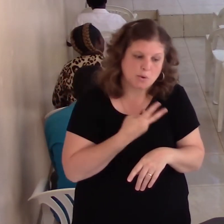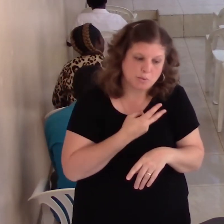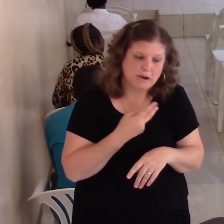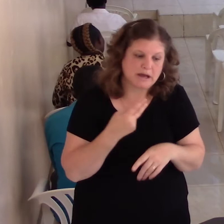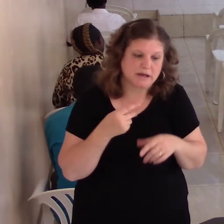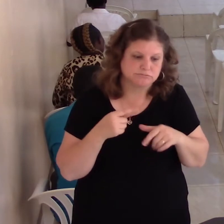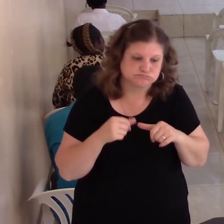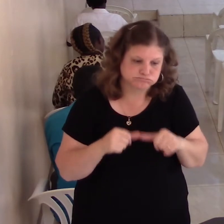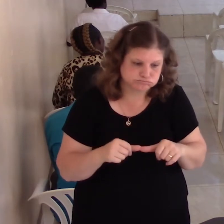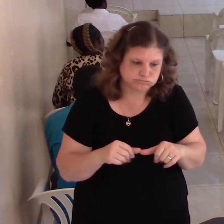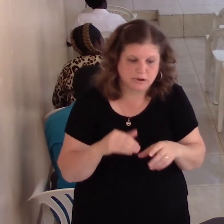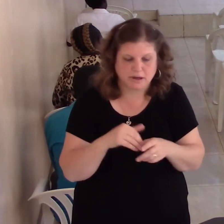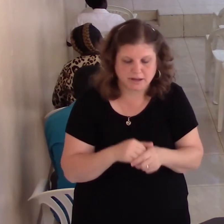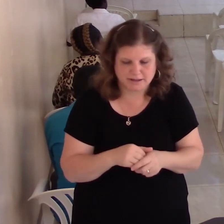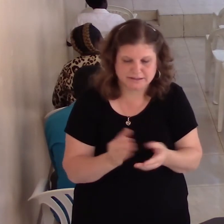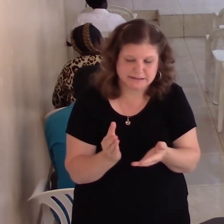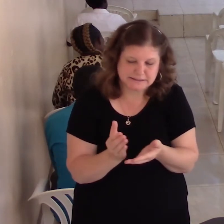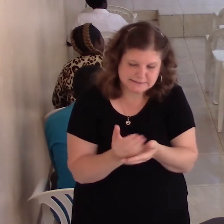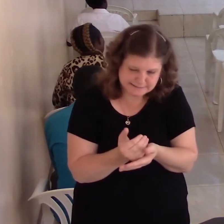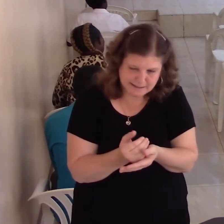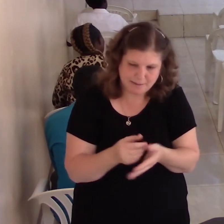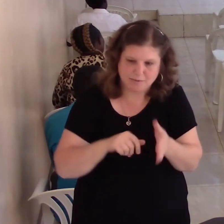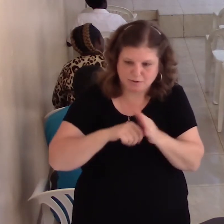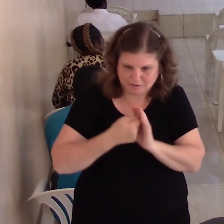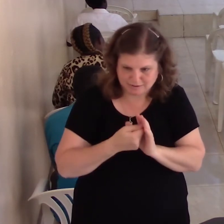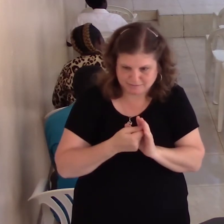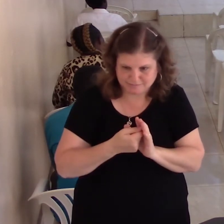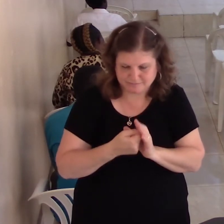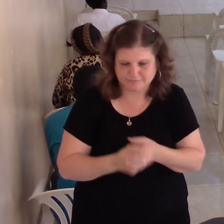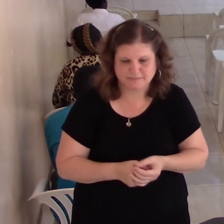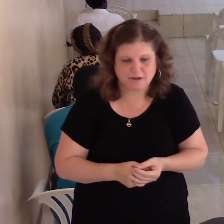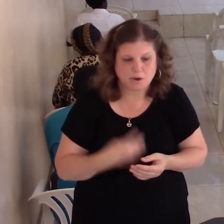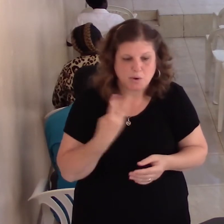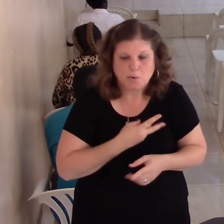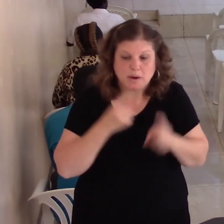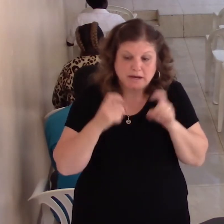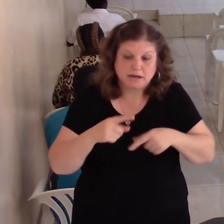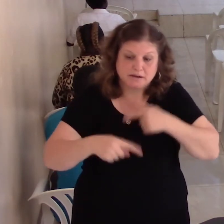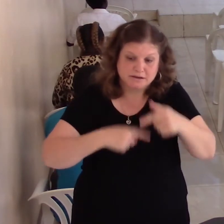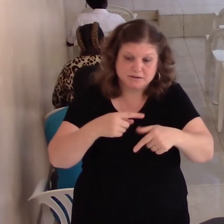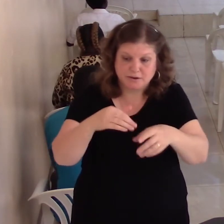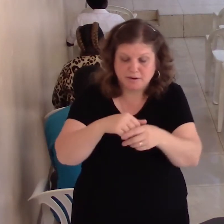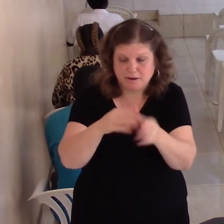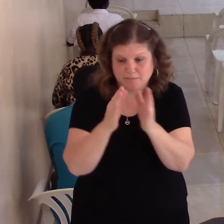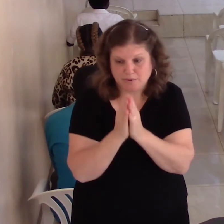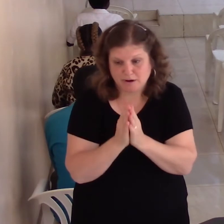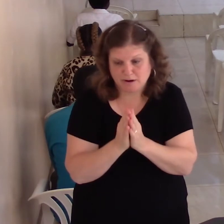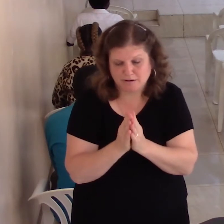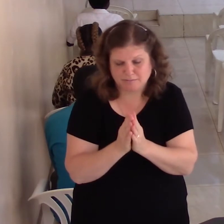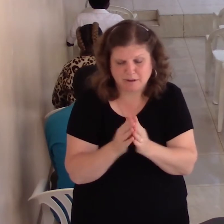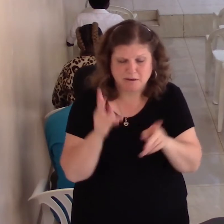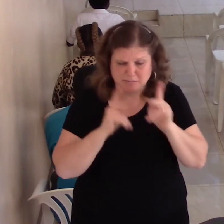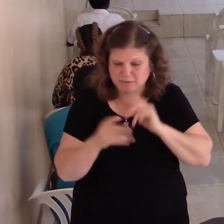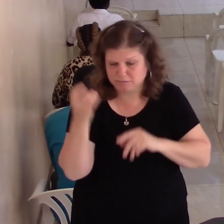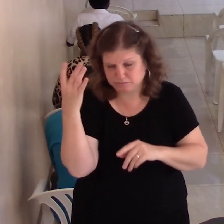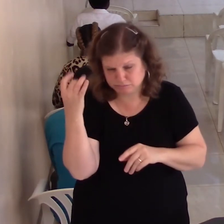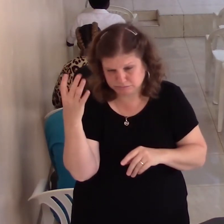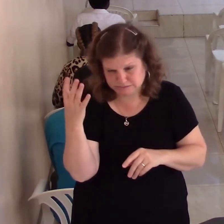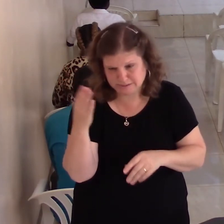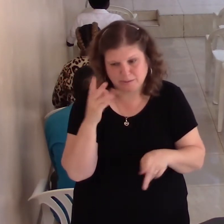We need to continue in prayer because there are still people getting sick. There are still people in the hospital. There are still businesses that are struggling.